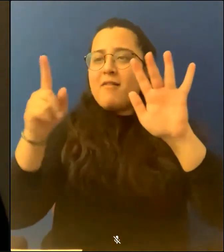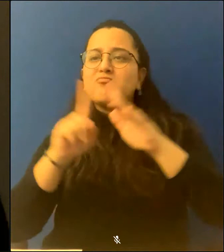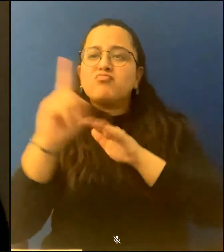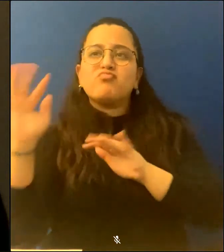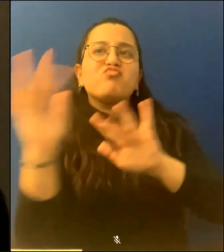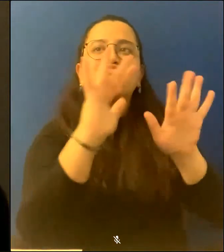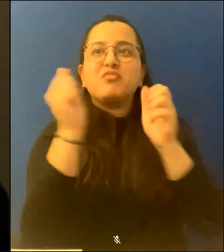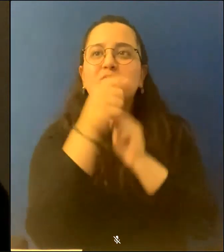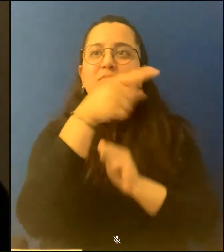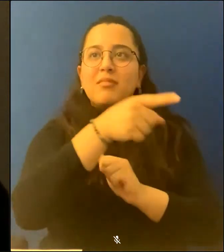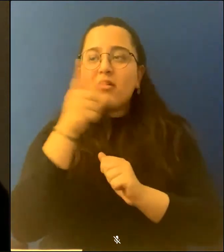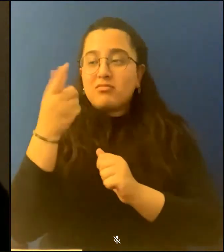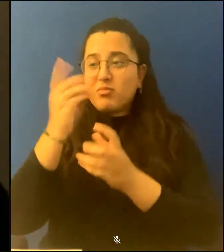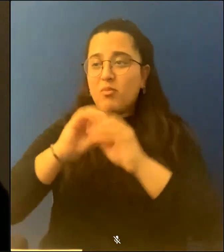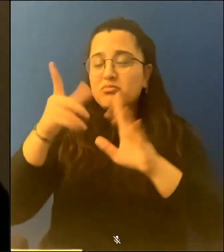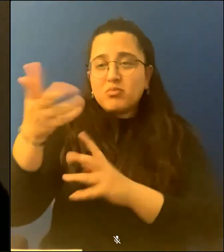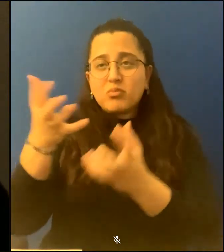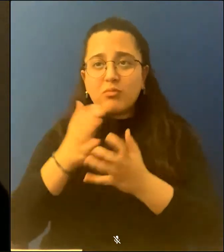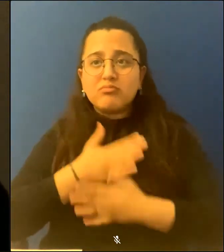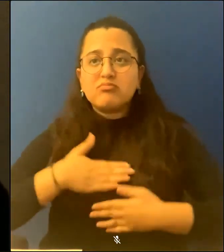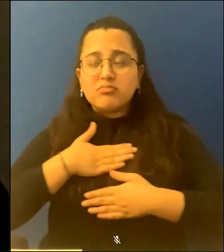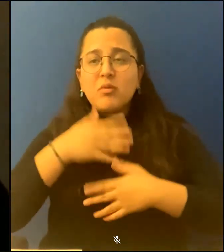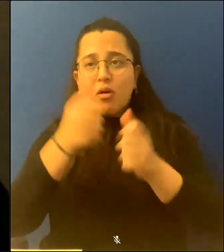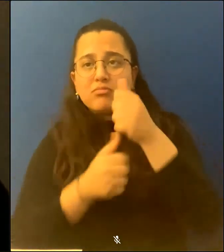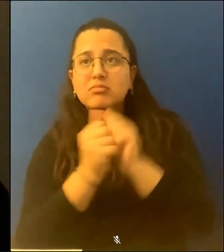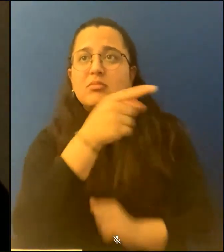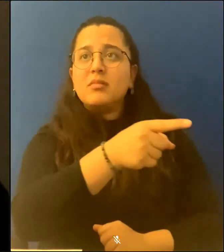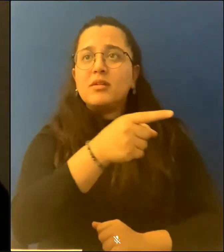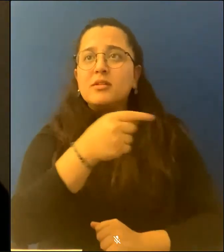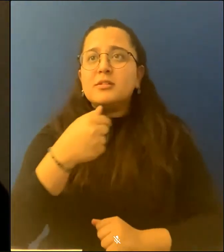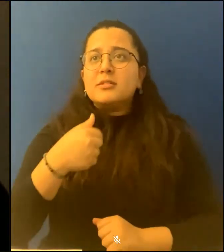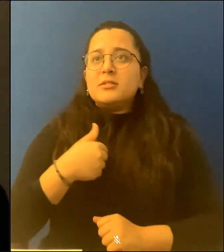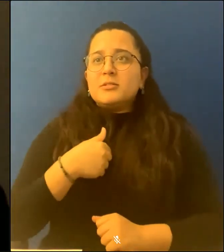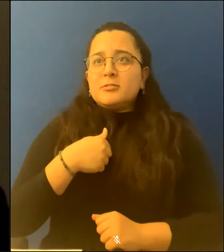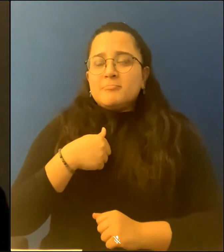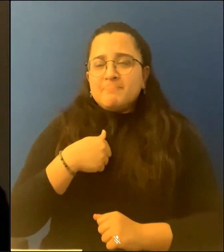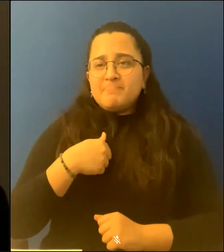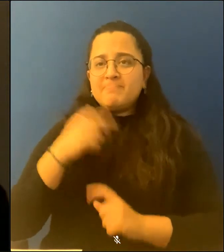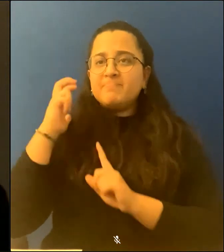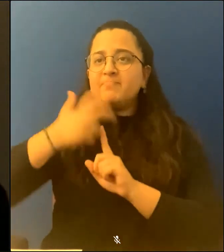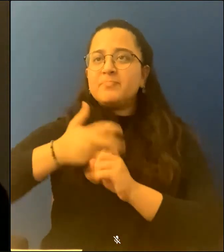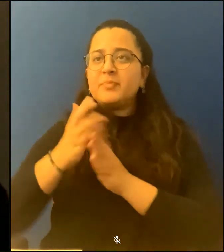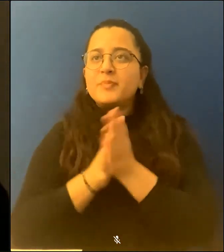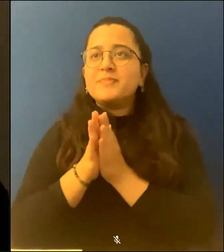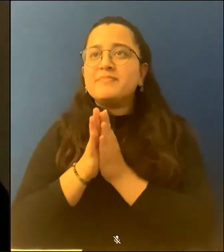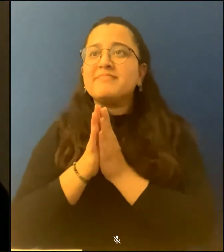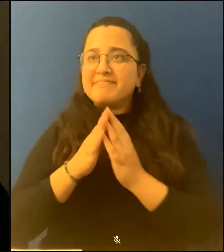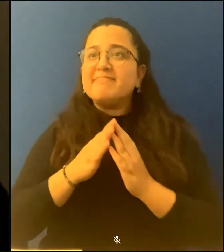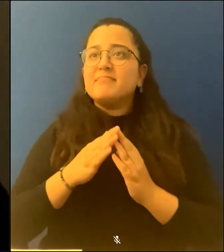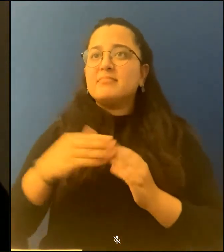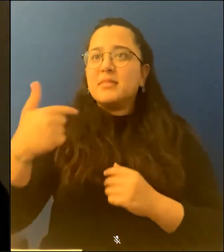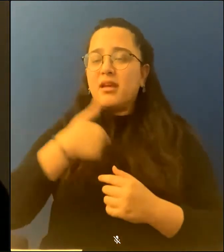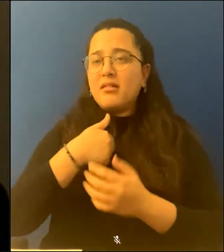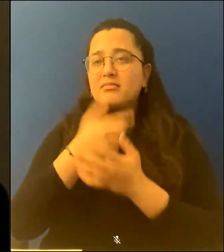I, your warped supplicant. Yes, love is looking away. My desire, greened in your dismissal,